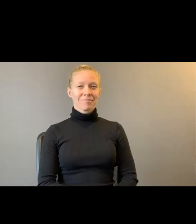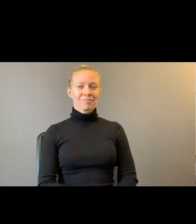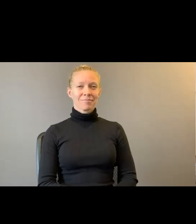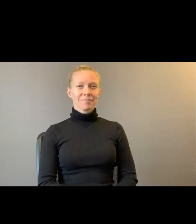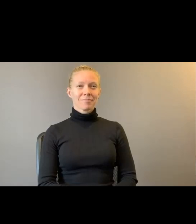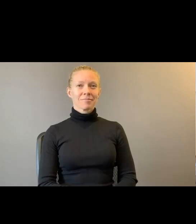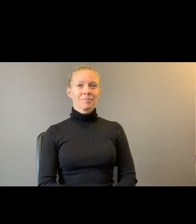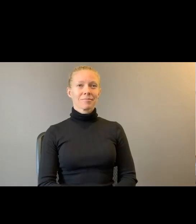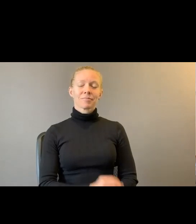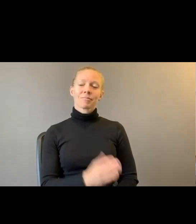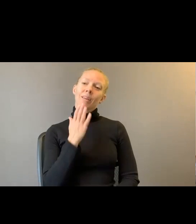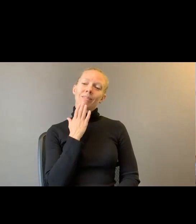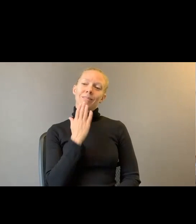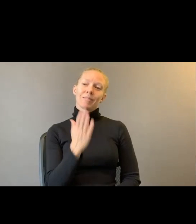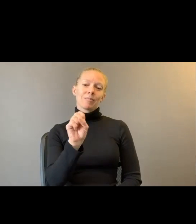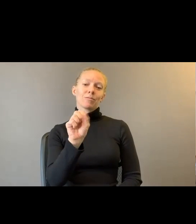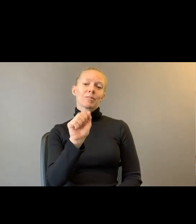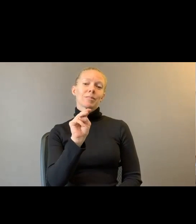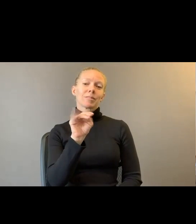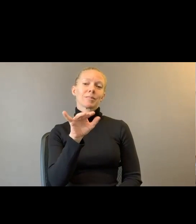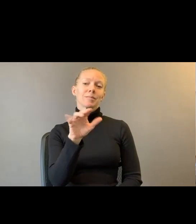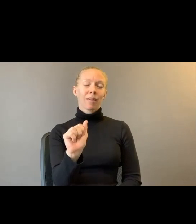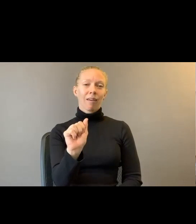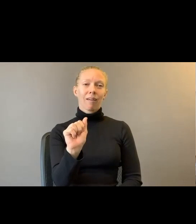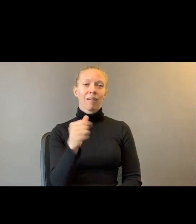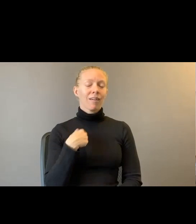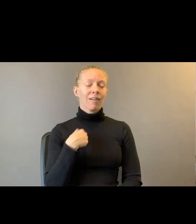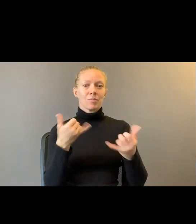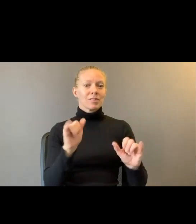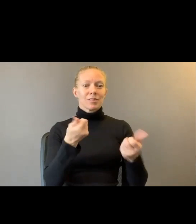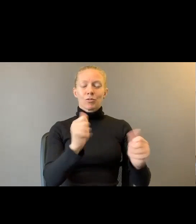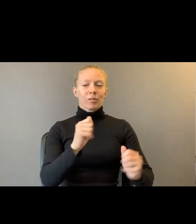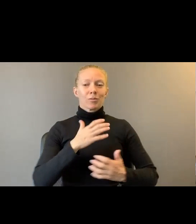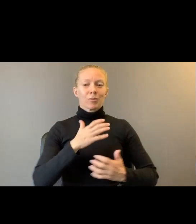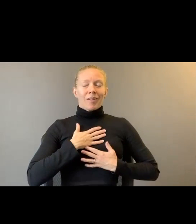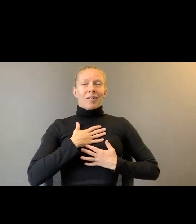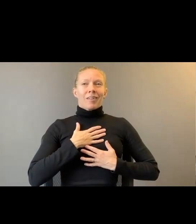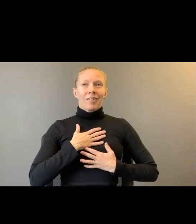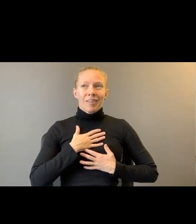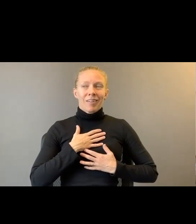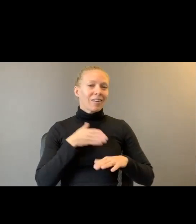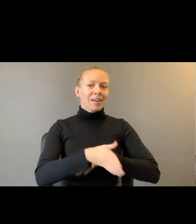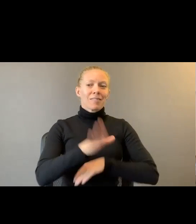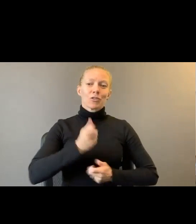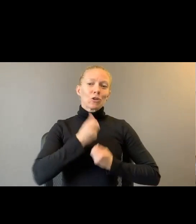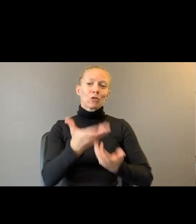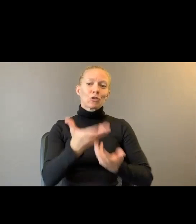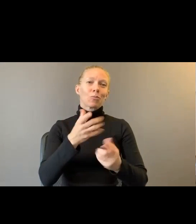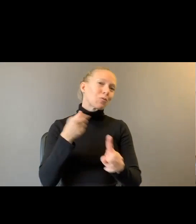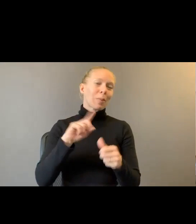Thank you Samia. I'm still trying to catch my breath after the poems from the first book. I am fluent in how time passes.